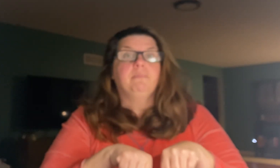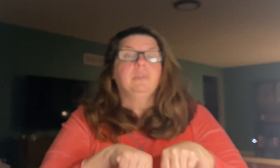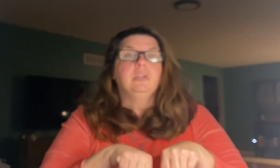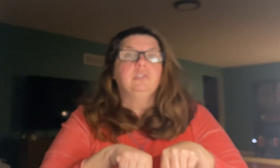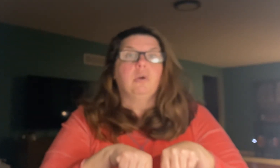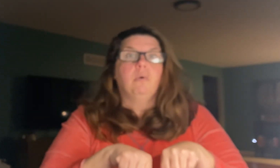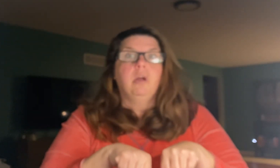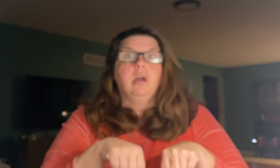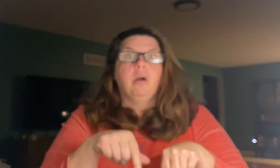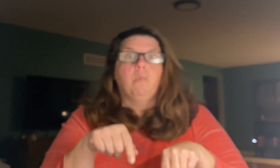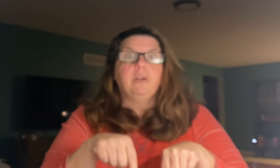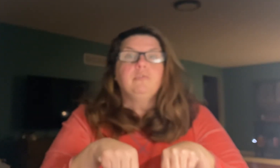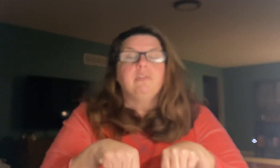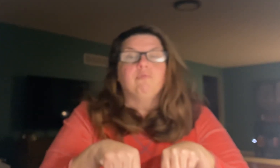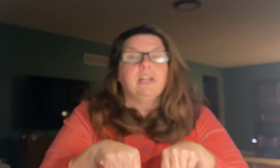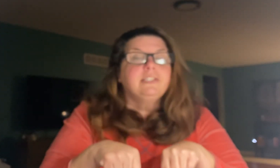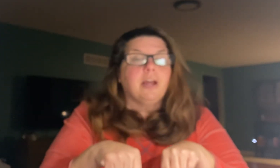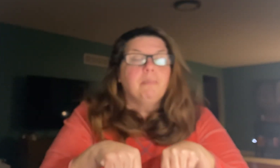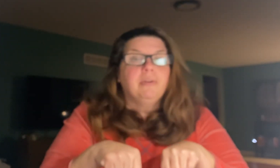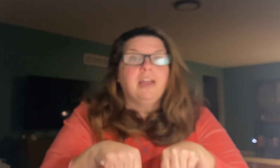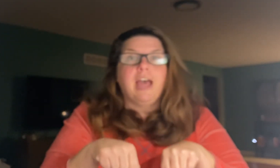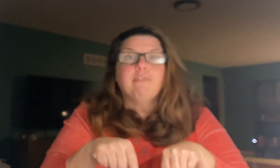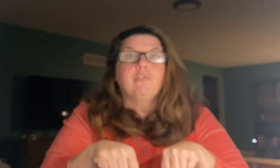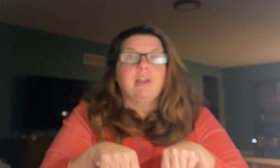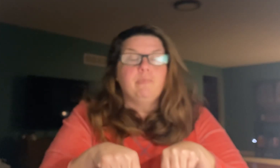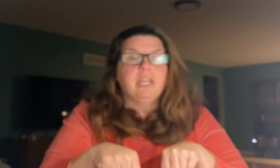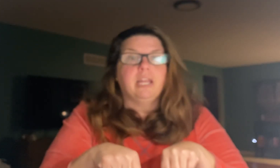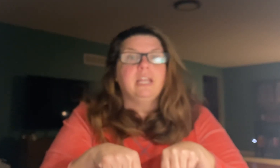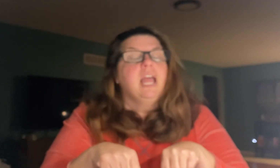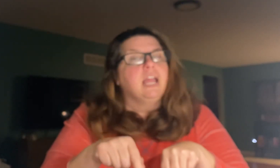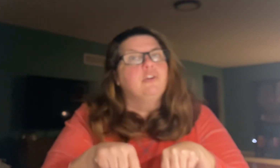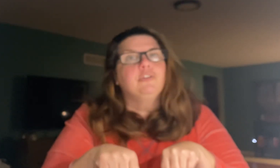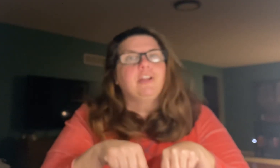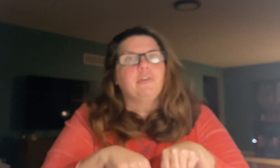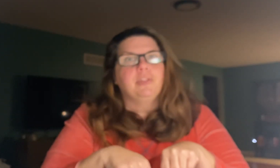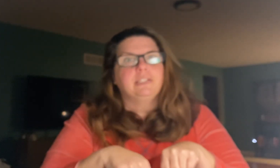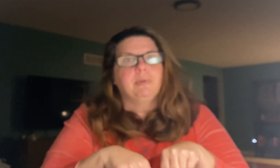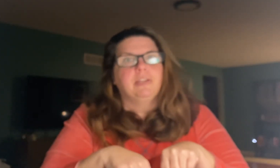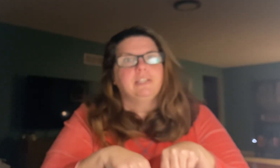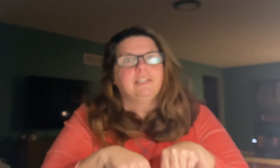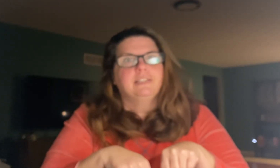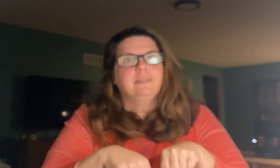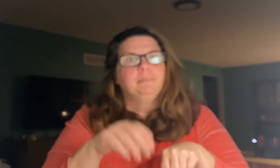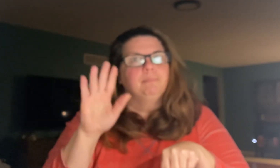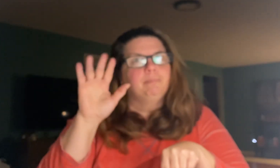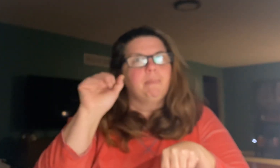So why don't you rest up, have a great weekend, and good luck on that spelling test. Bye-bye.